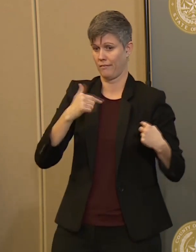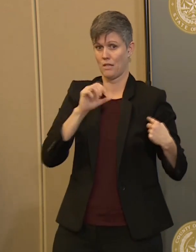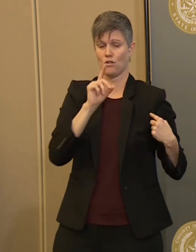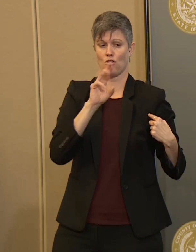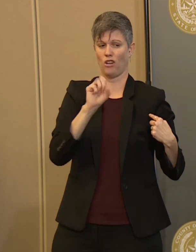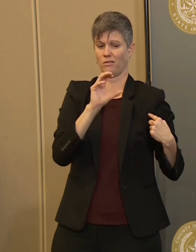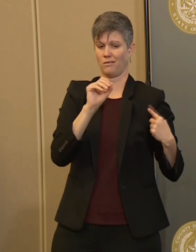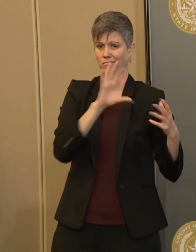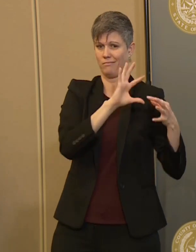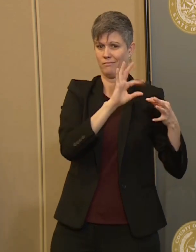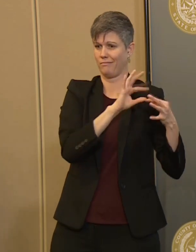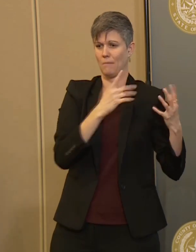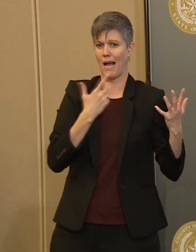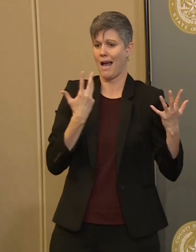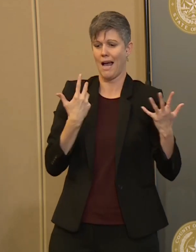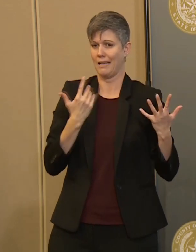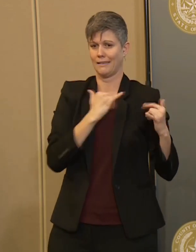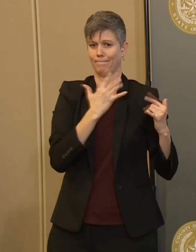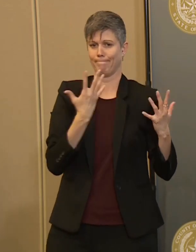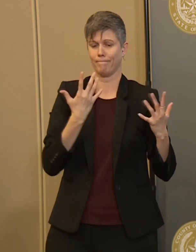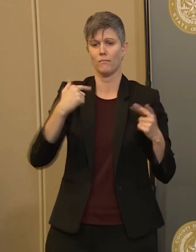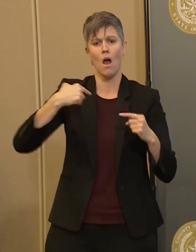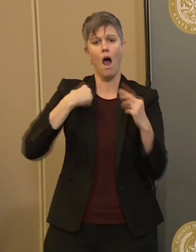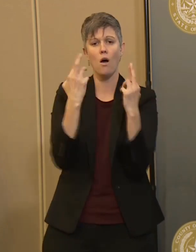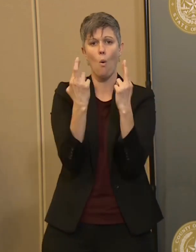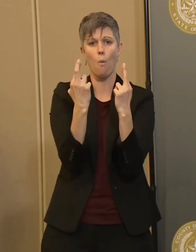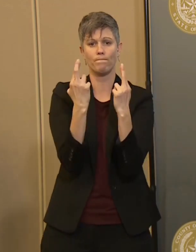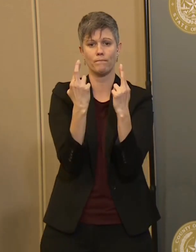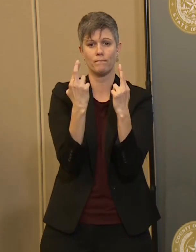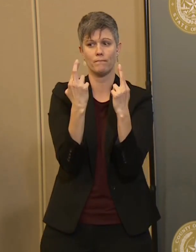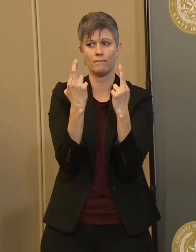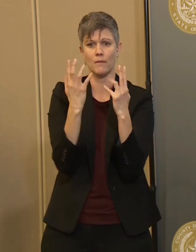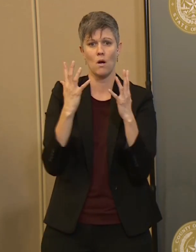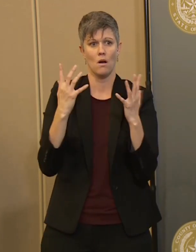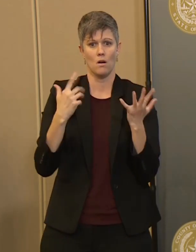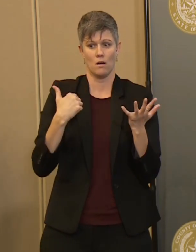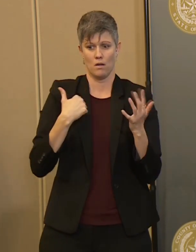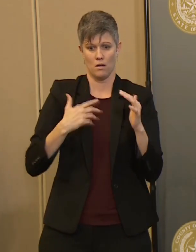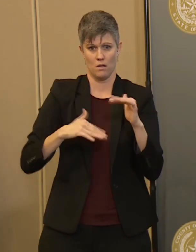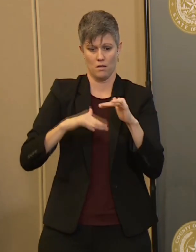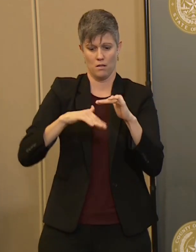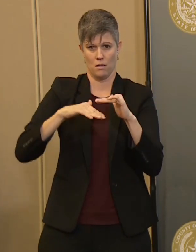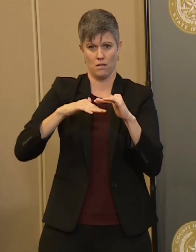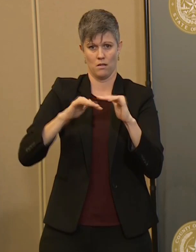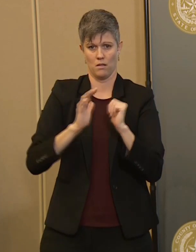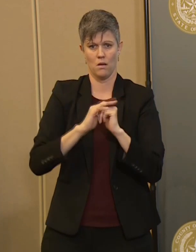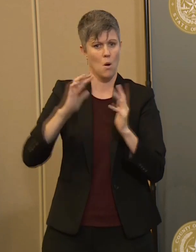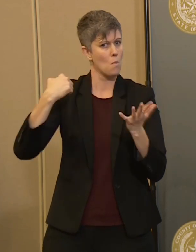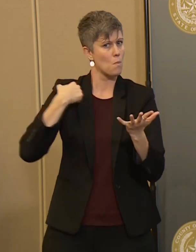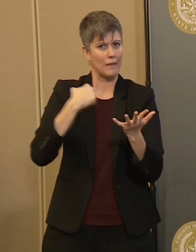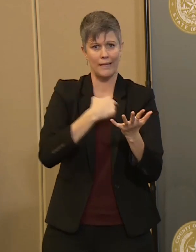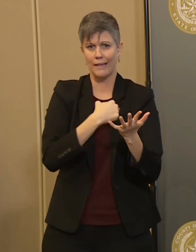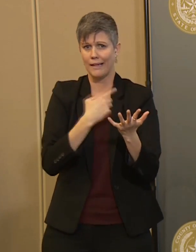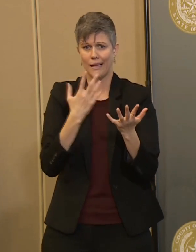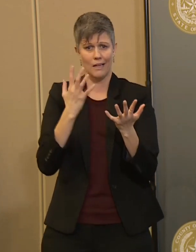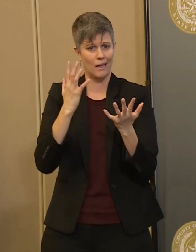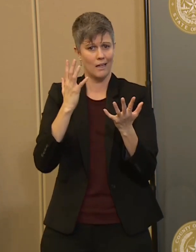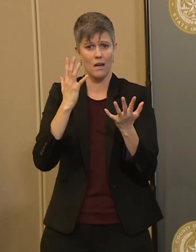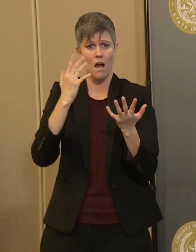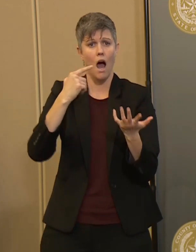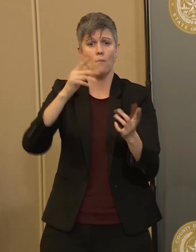we are hoping that this is what is needed because we will achieve a 90% compliance